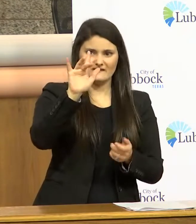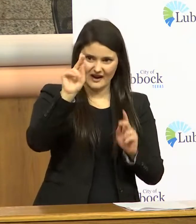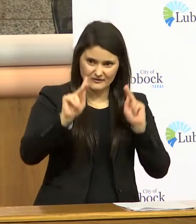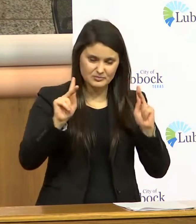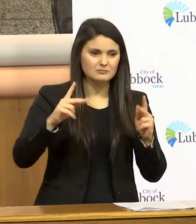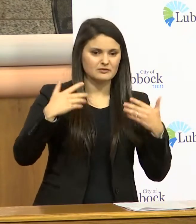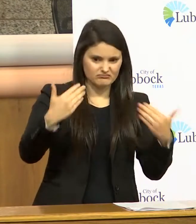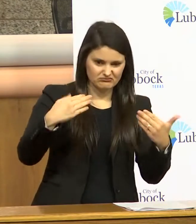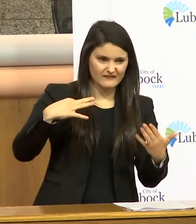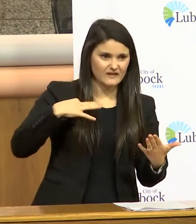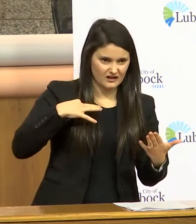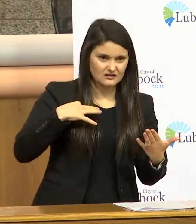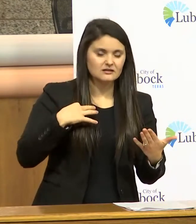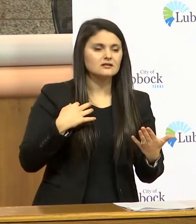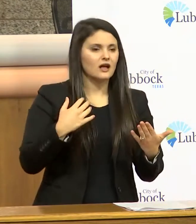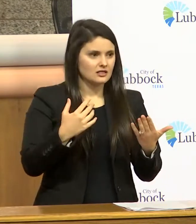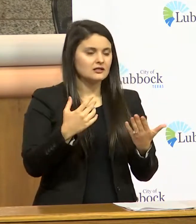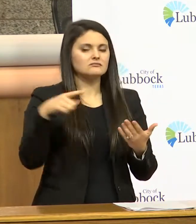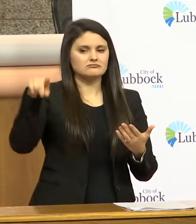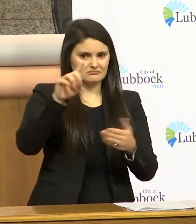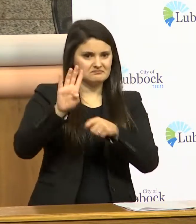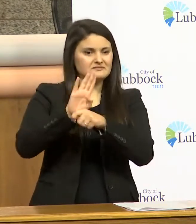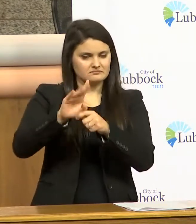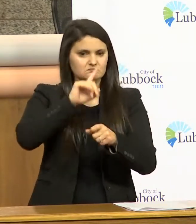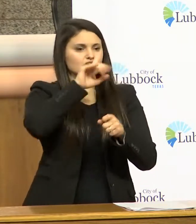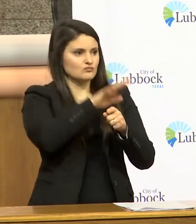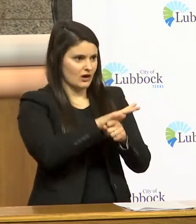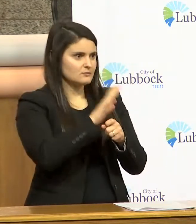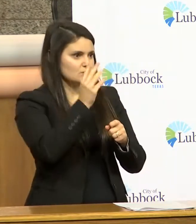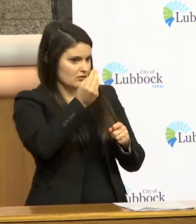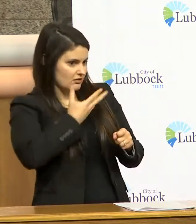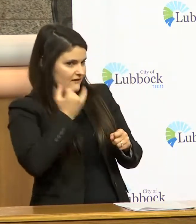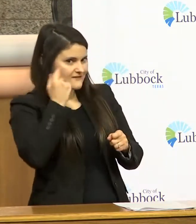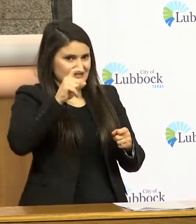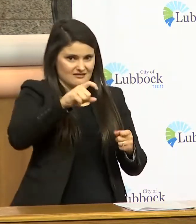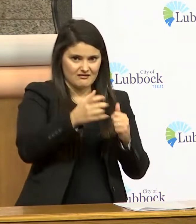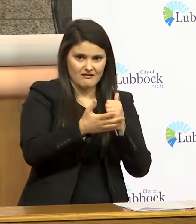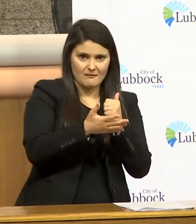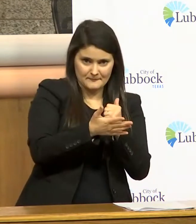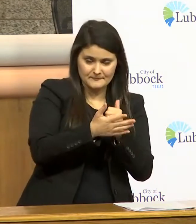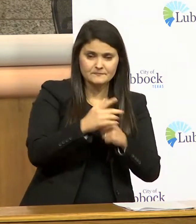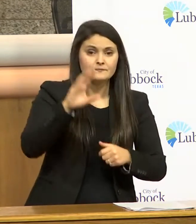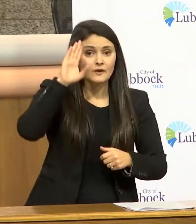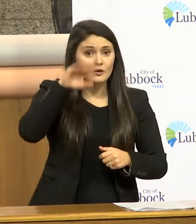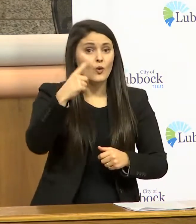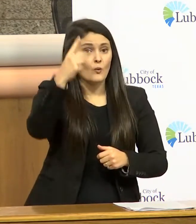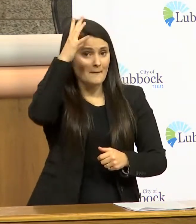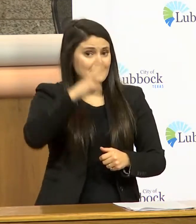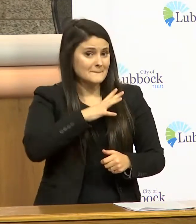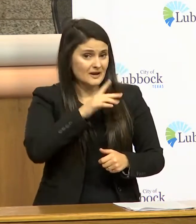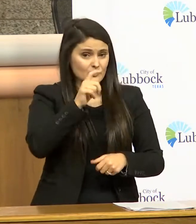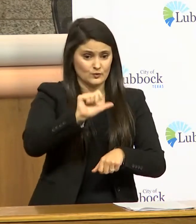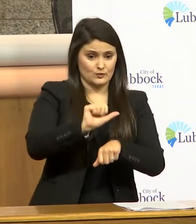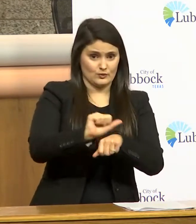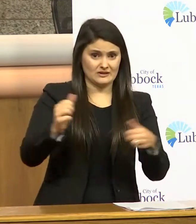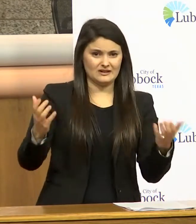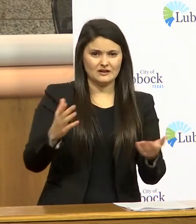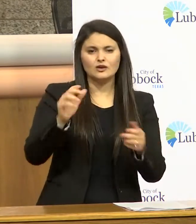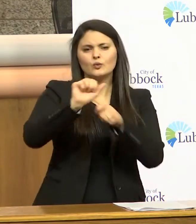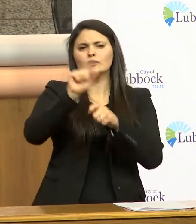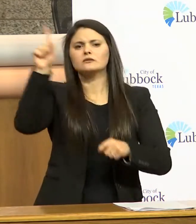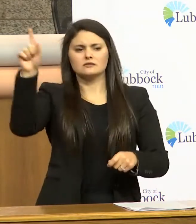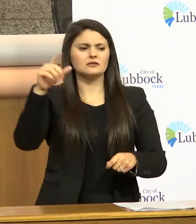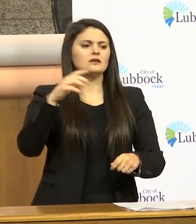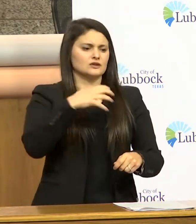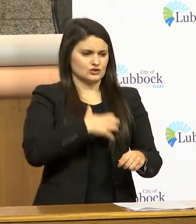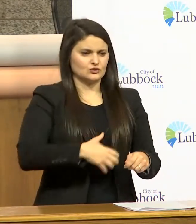they're in a good spot right now they promise to let us know if they need help i've got a young man that i know who's furloughed here he works in switzerland he's